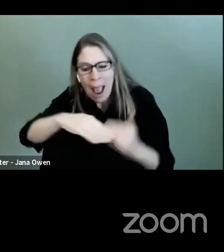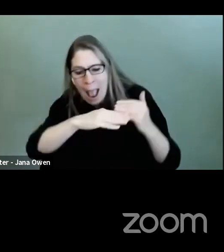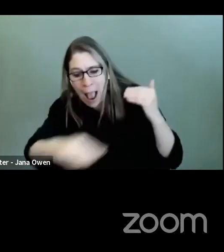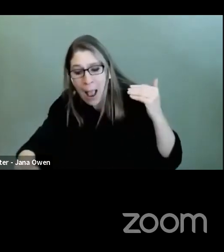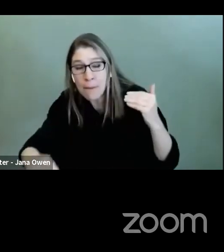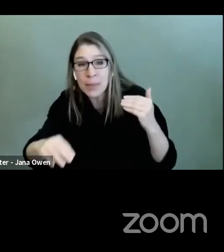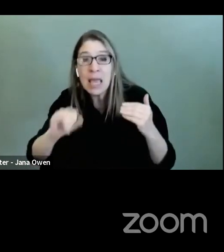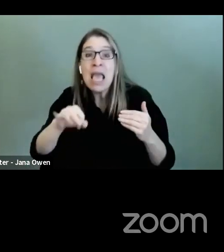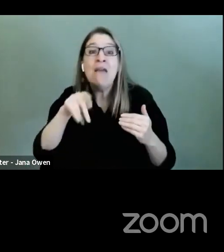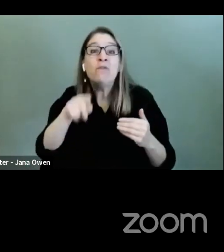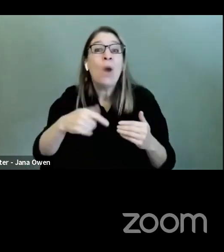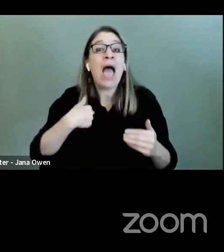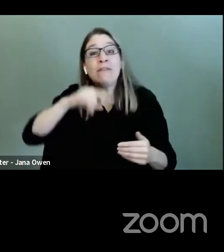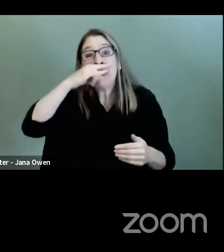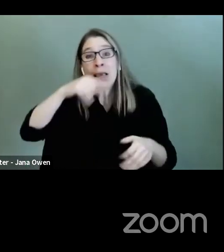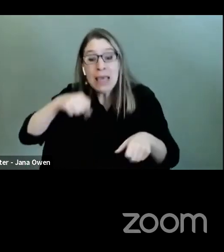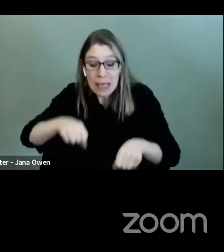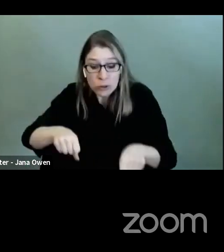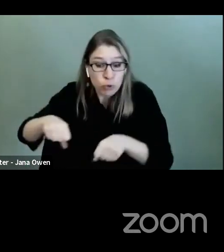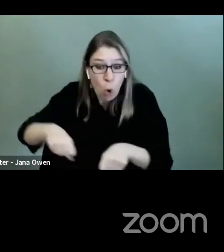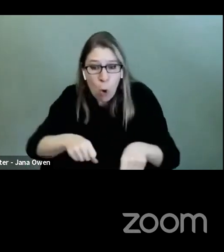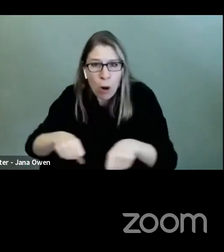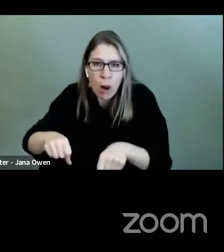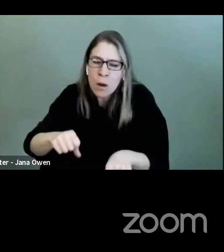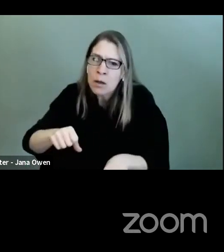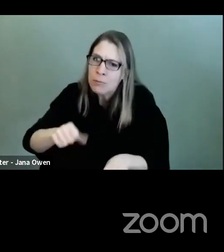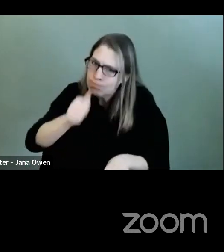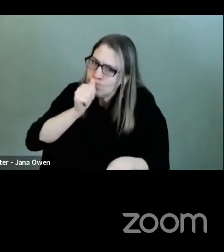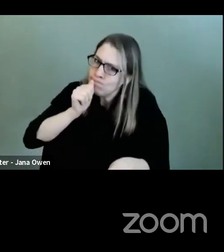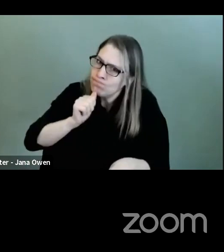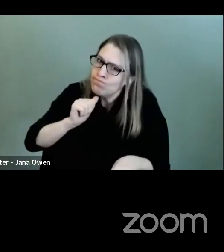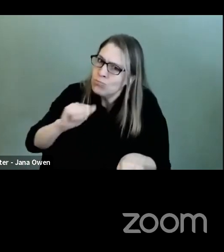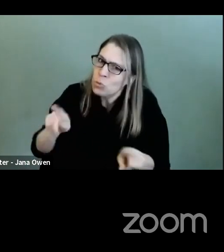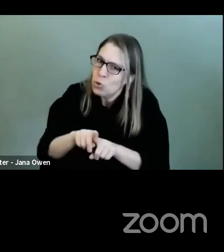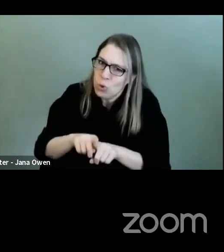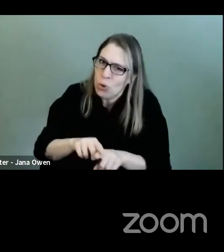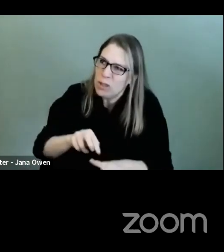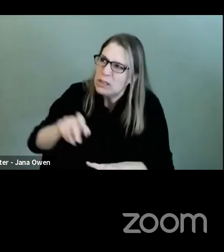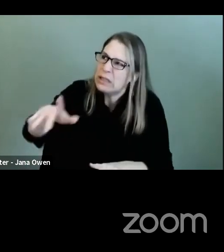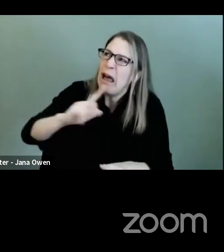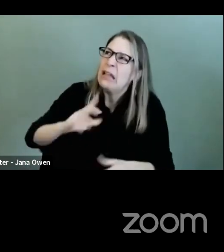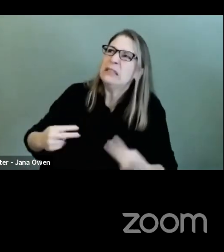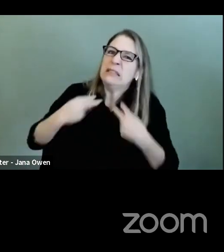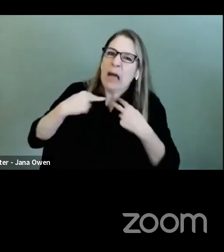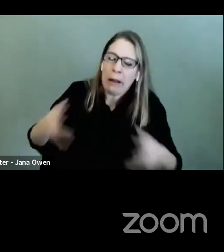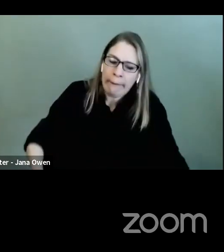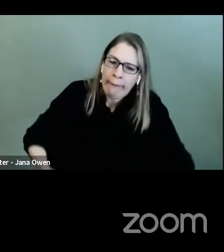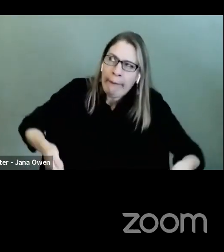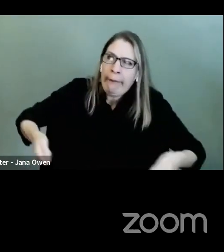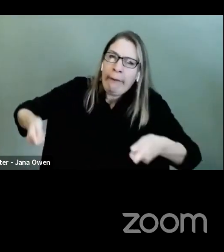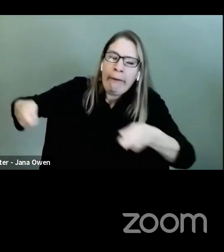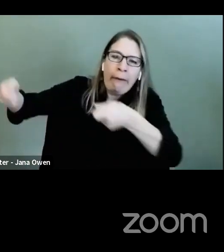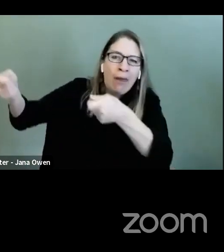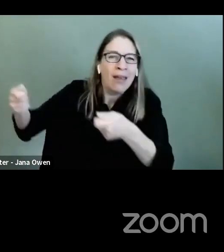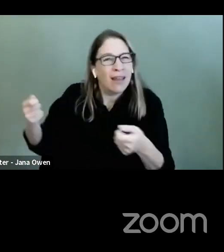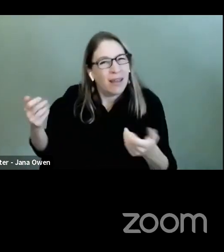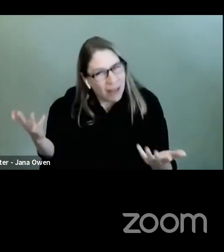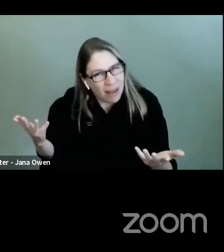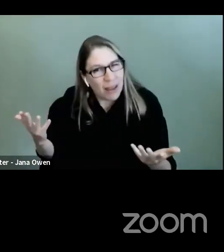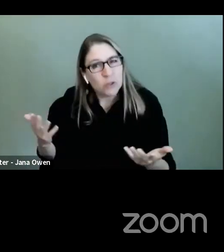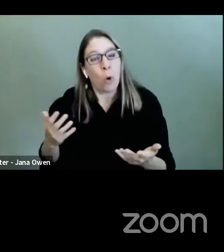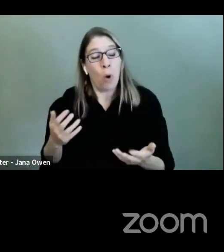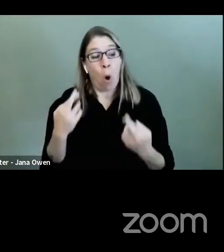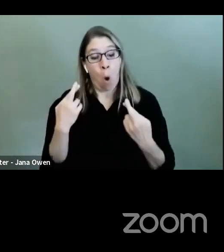a stroller around also knows how difficult this is. And so I'm sincerely hoping that a lot of those investments go to improving accessibility